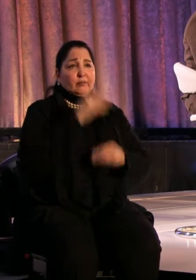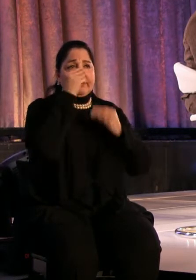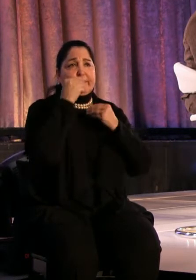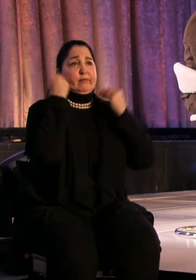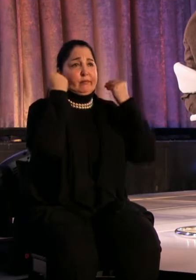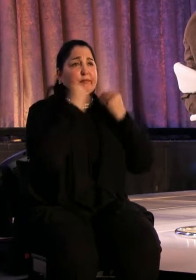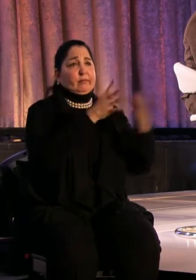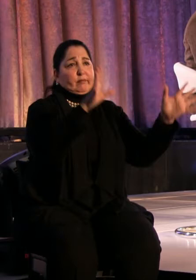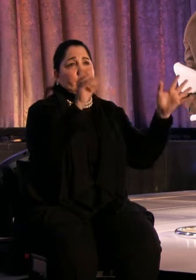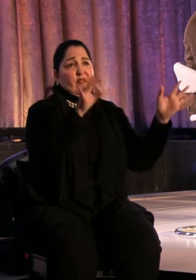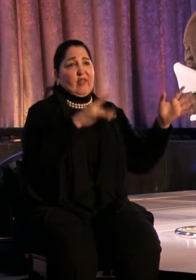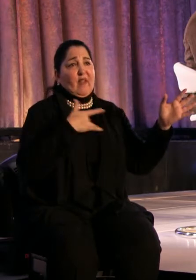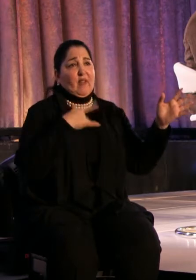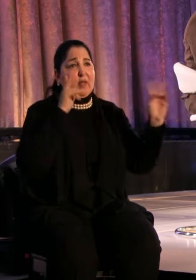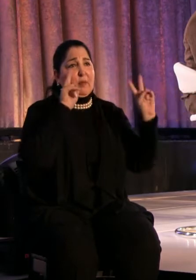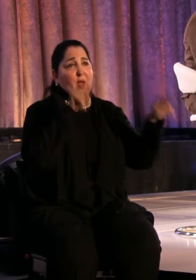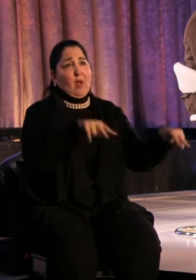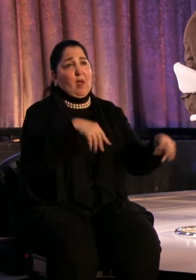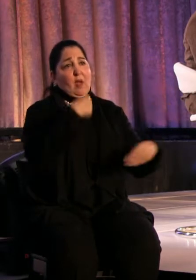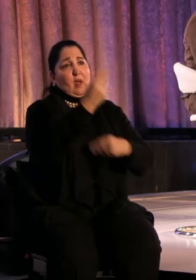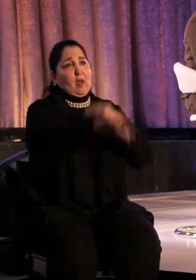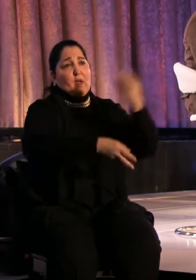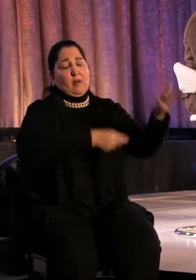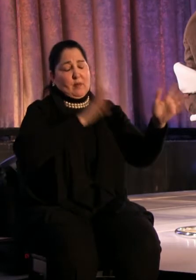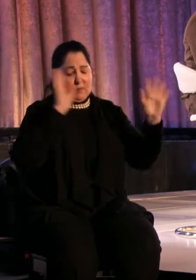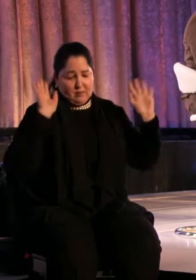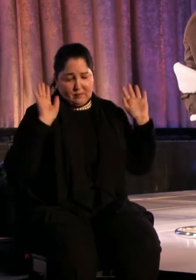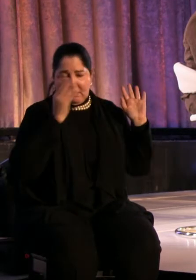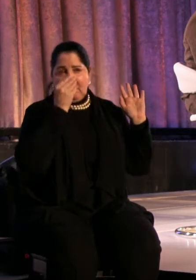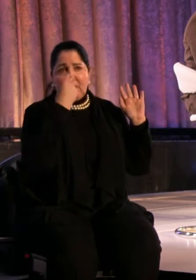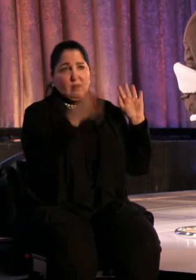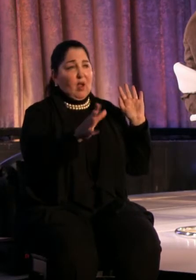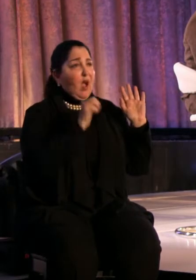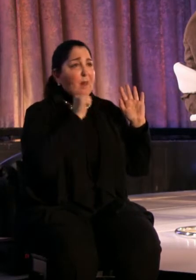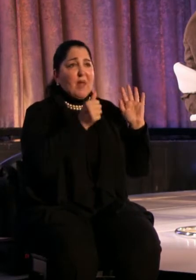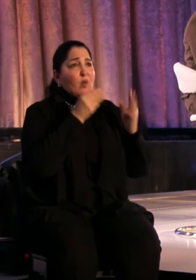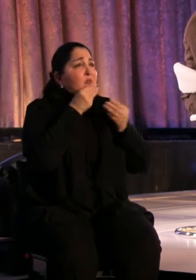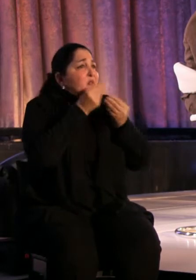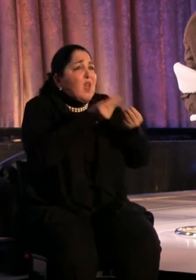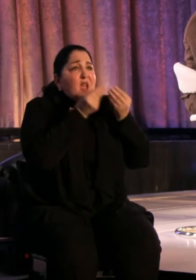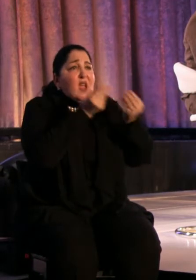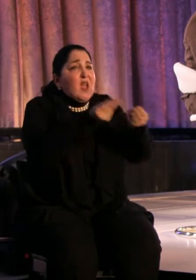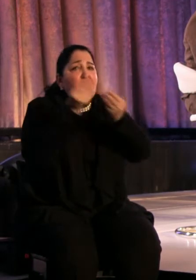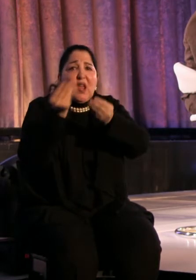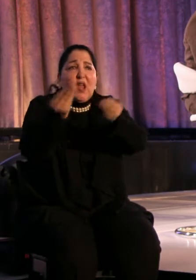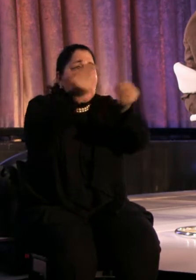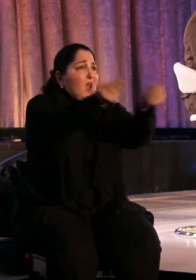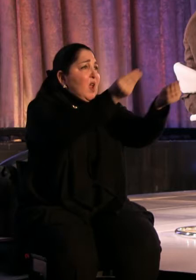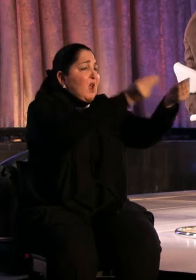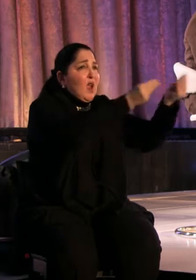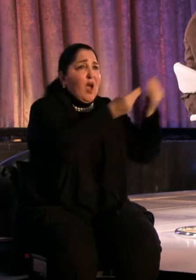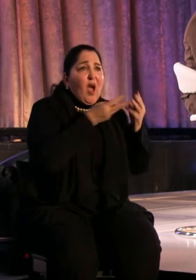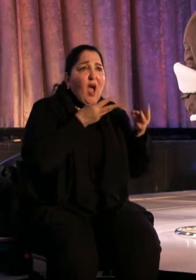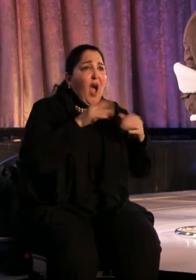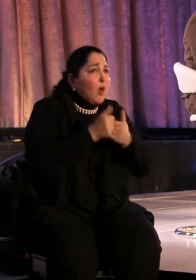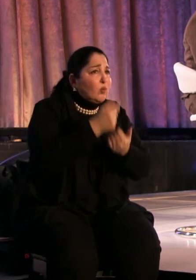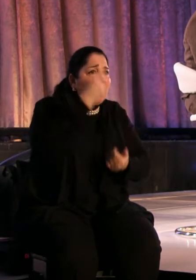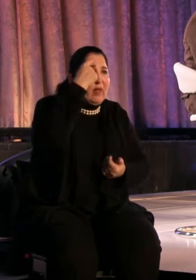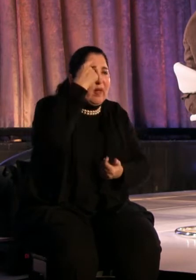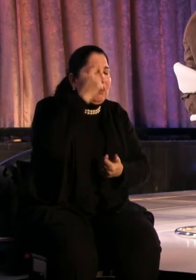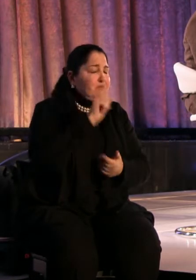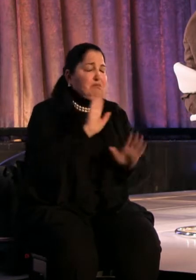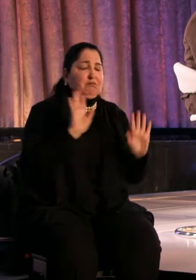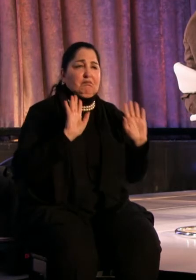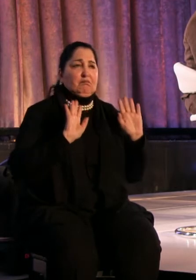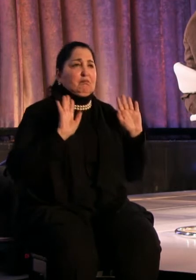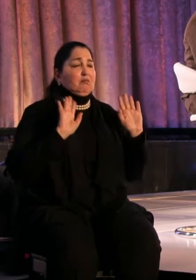pandered to. Because it's up to them. I'm not going to spoon feed them a way to think. I'm